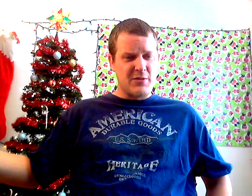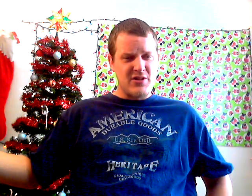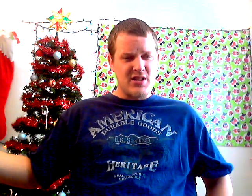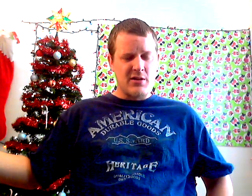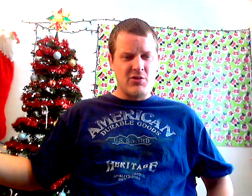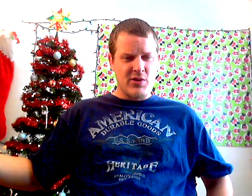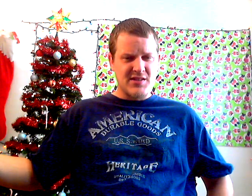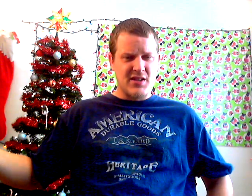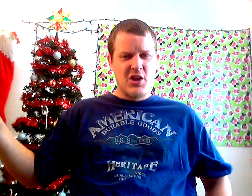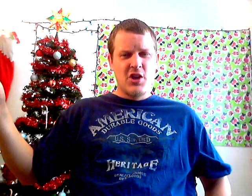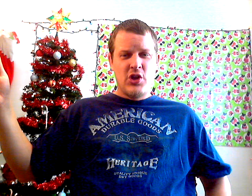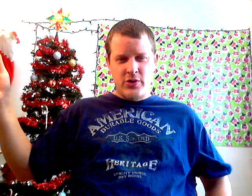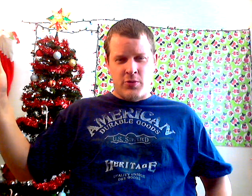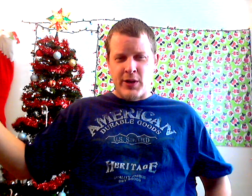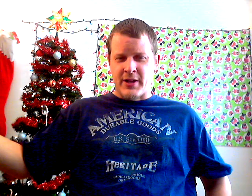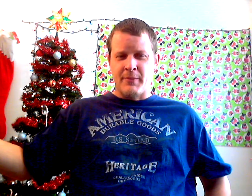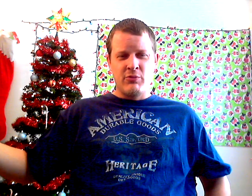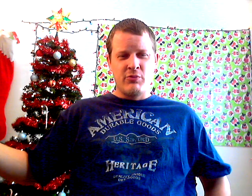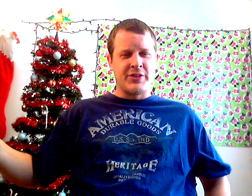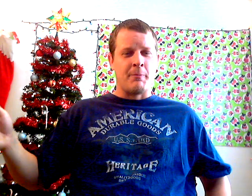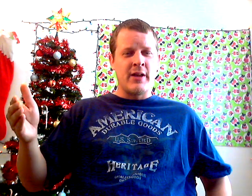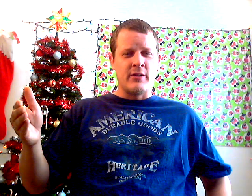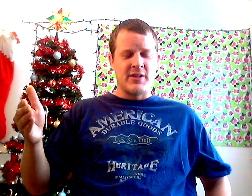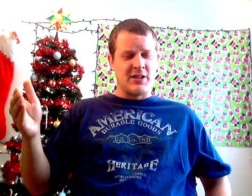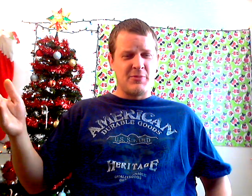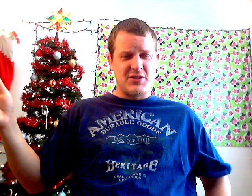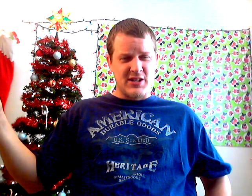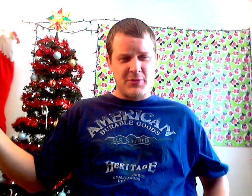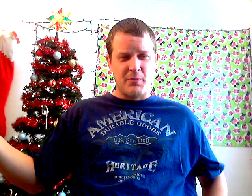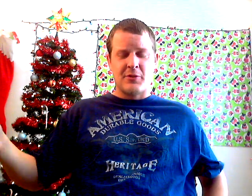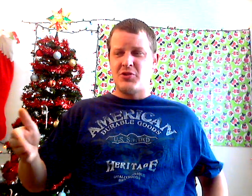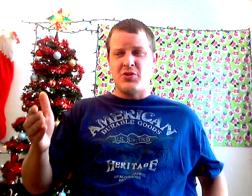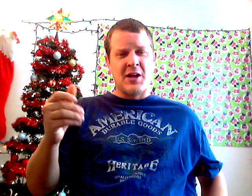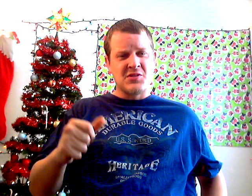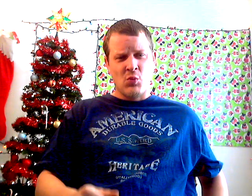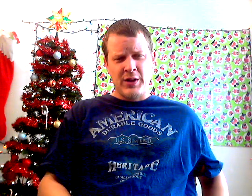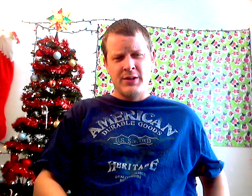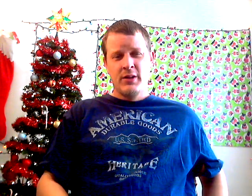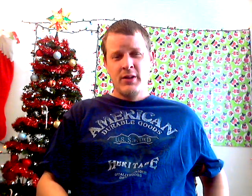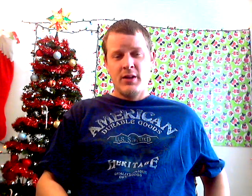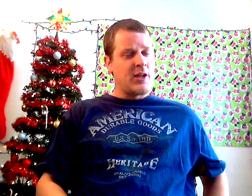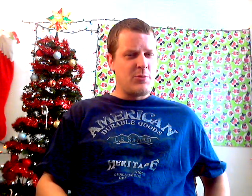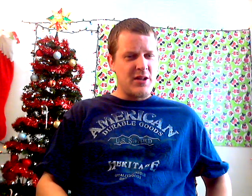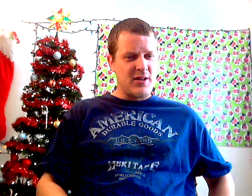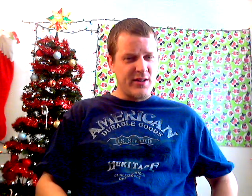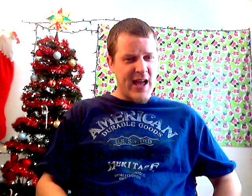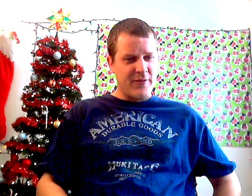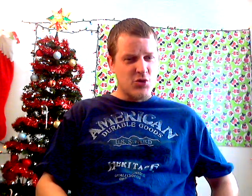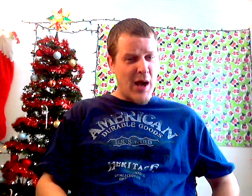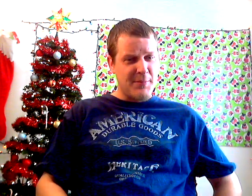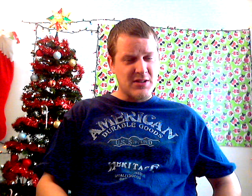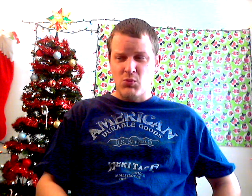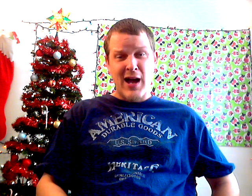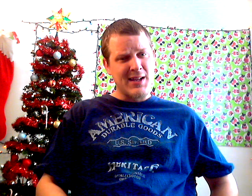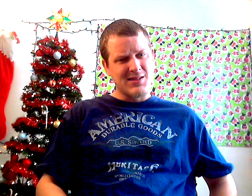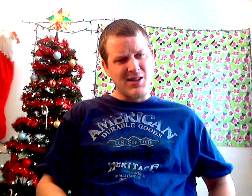of WCW wrestling. You break him in with the belt, the WCW belt in 2001. And immediately have him drop it to Rock at